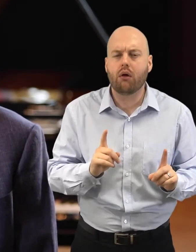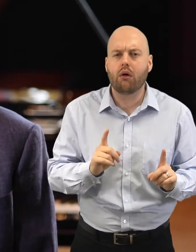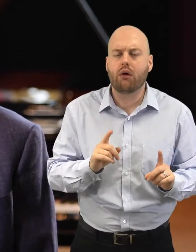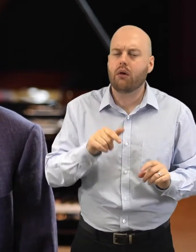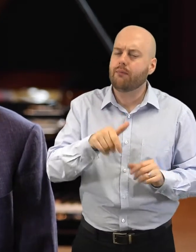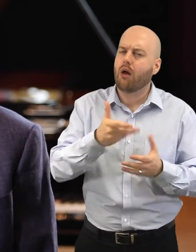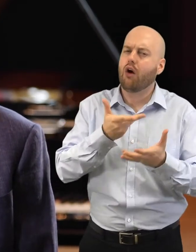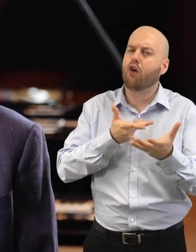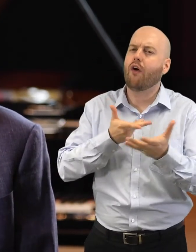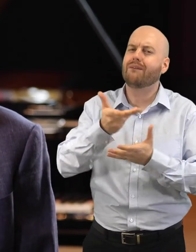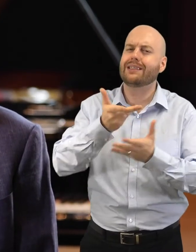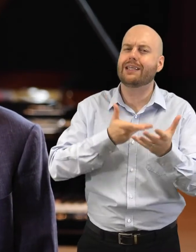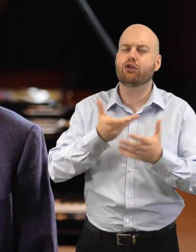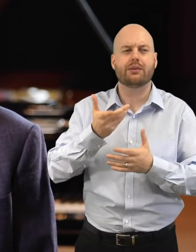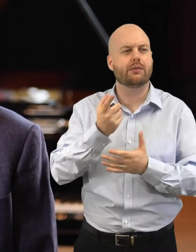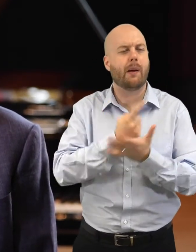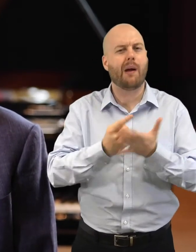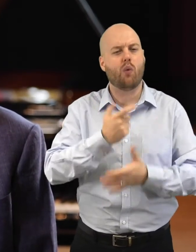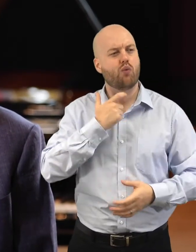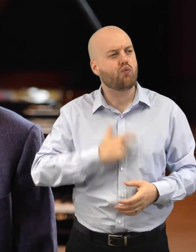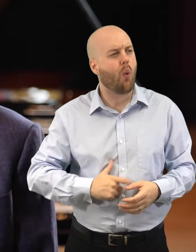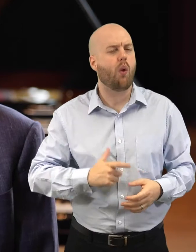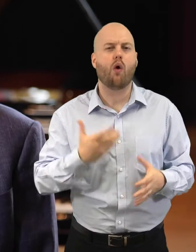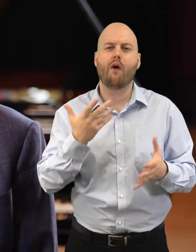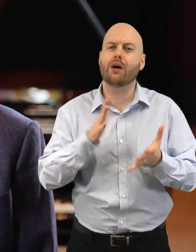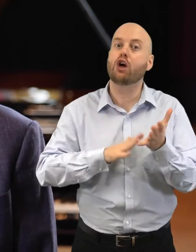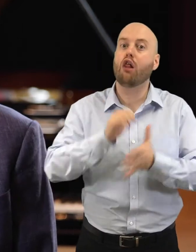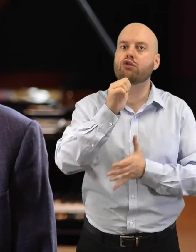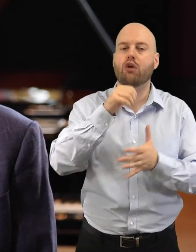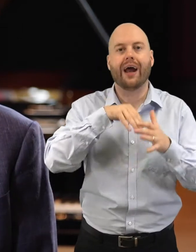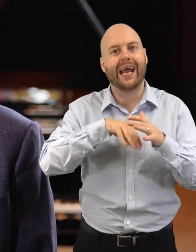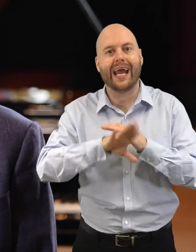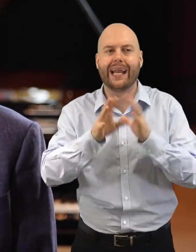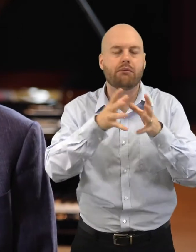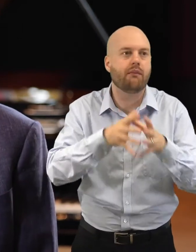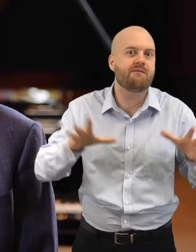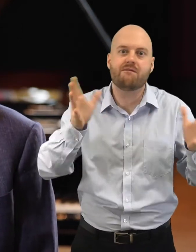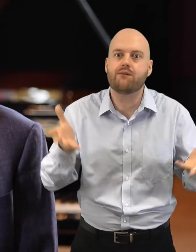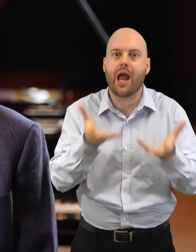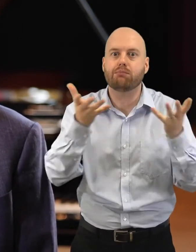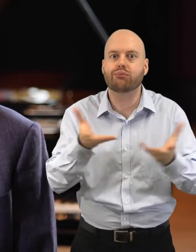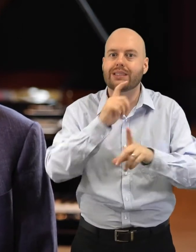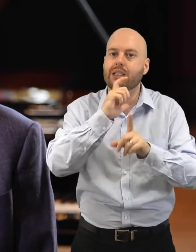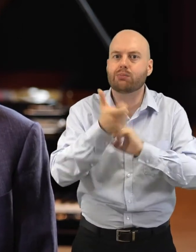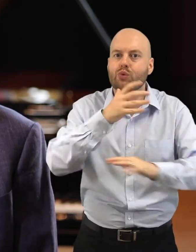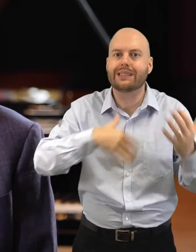about the role of culture in vibrant communities brings together a distinctive group of architects, historians,